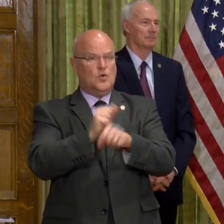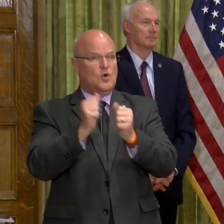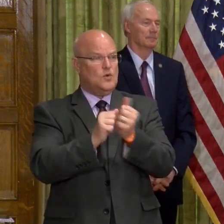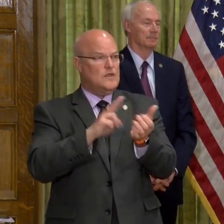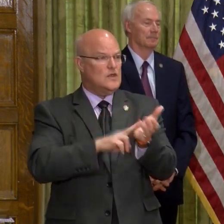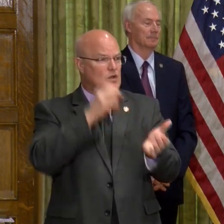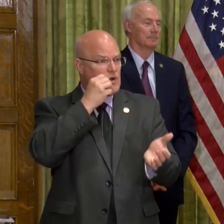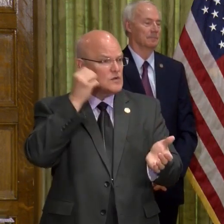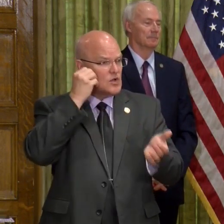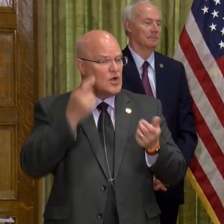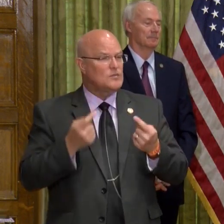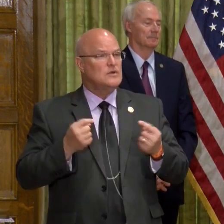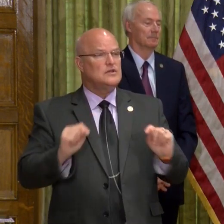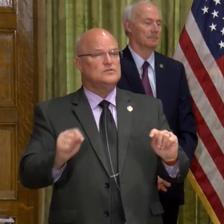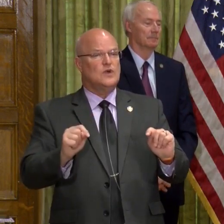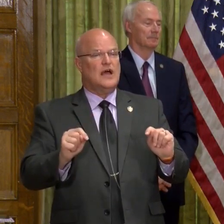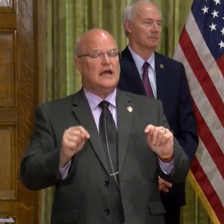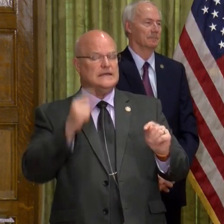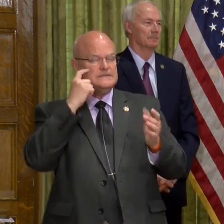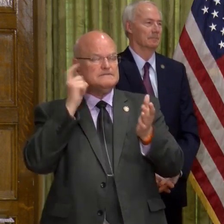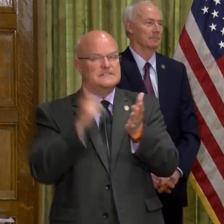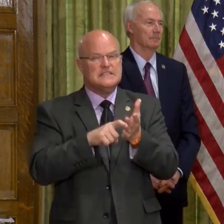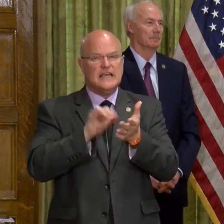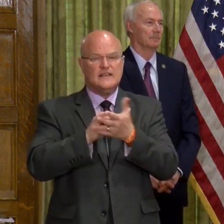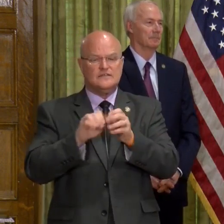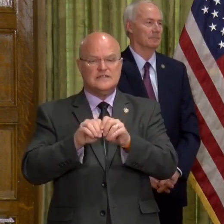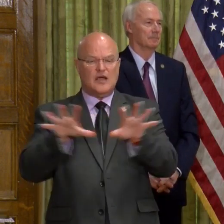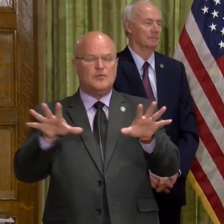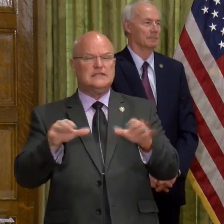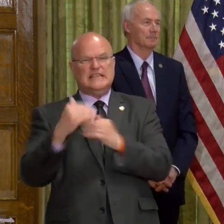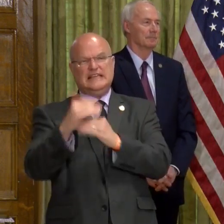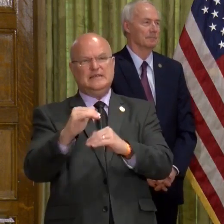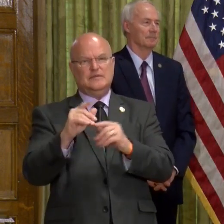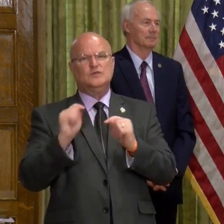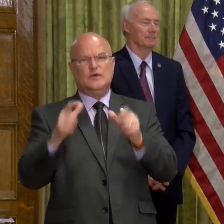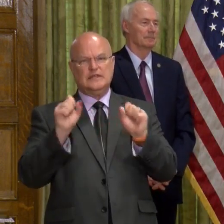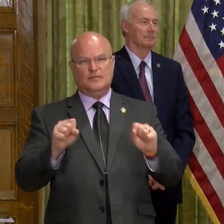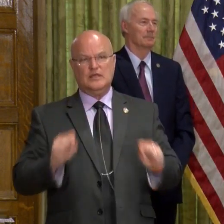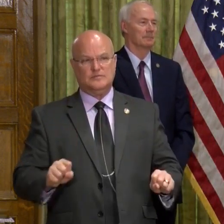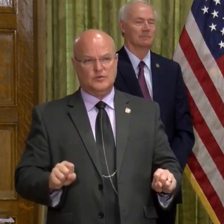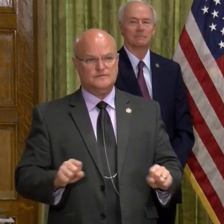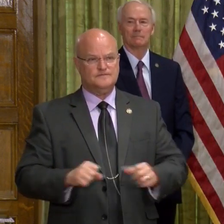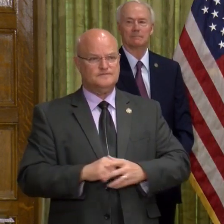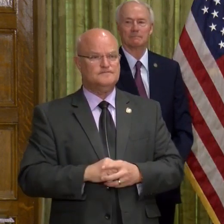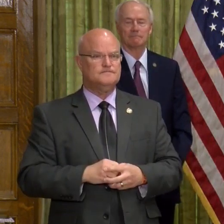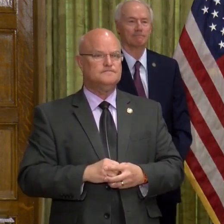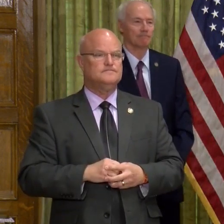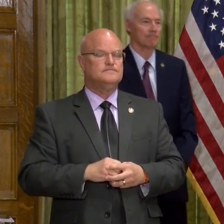homes to try and detect those outbreaks and limit them as quickly as possible.